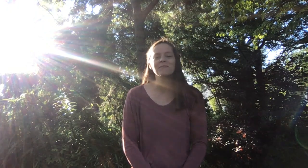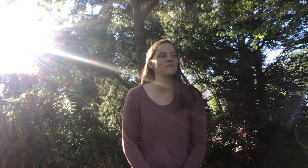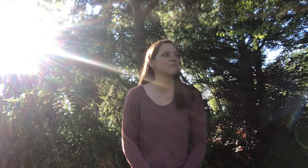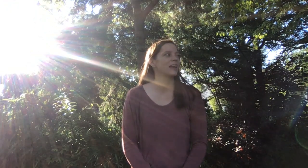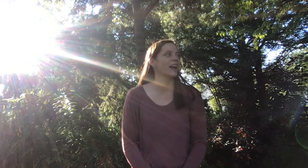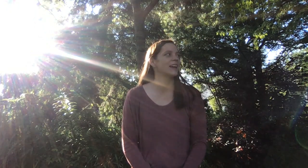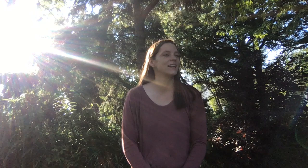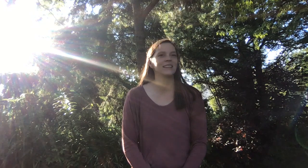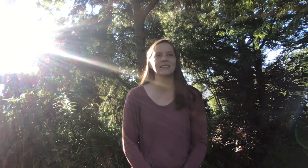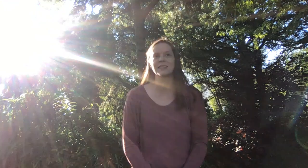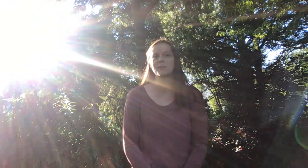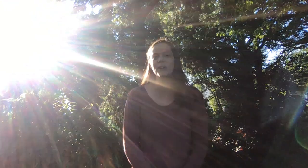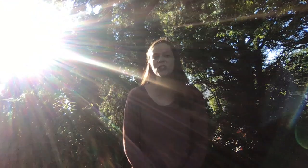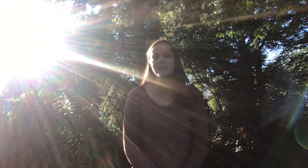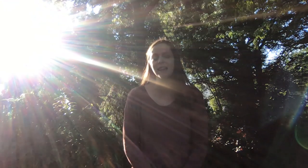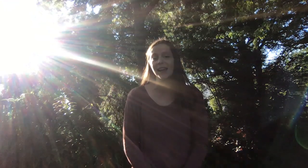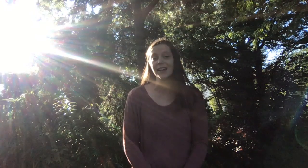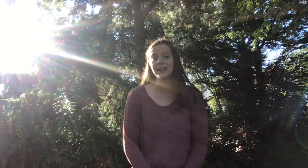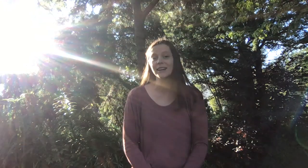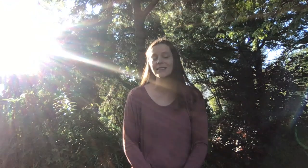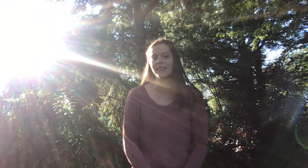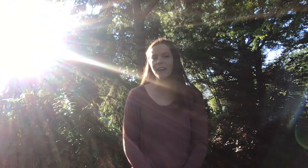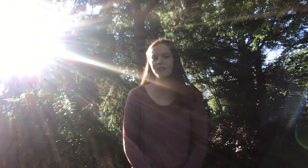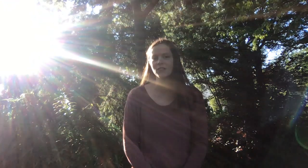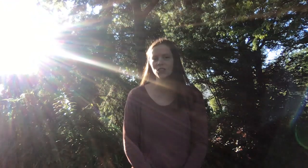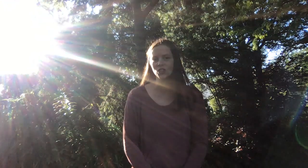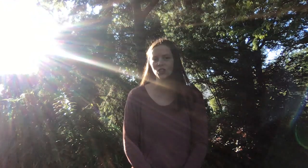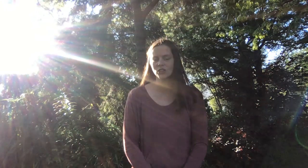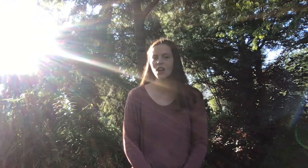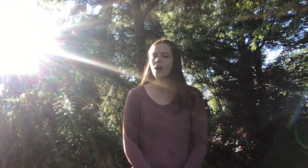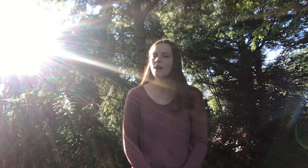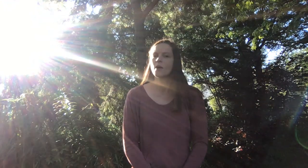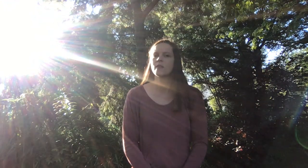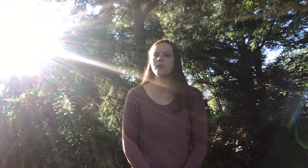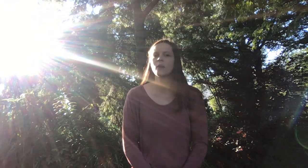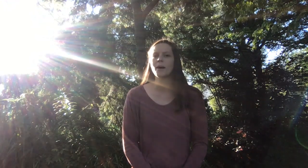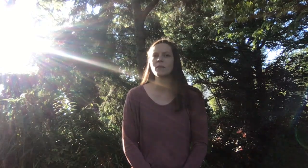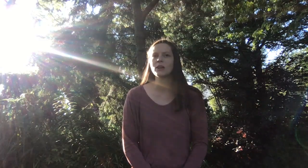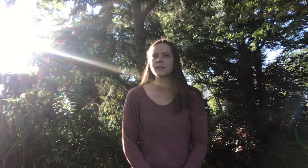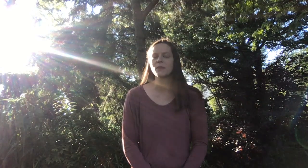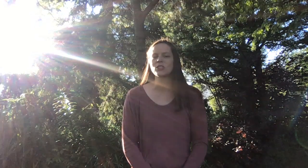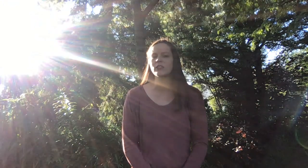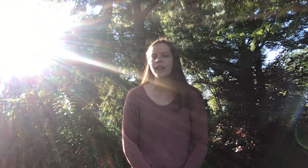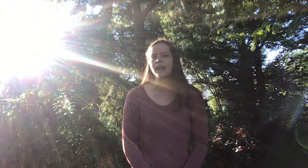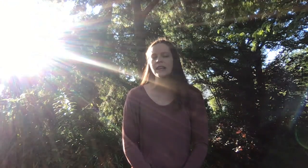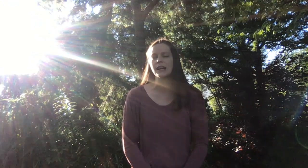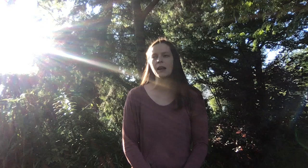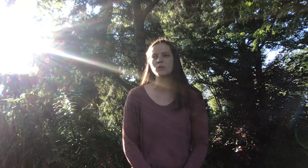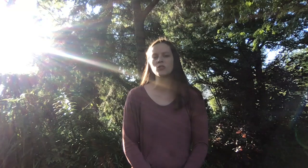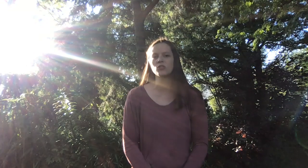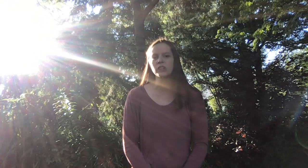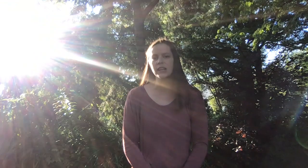and it is a special day in the life of the church where we remember a special lady named Julian.